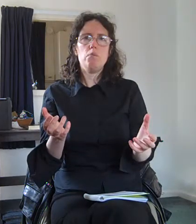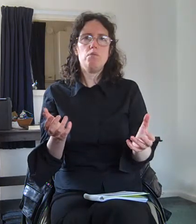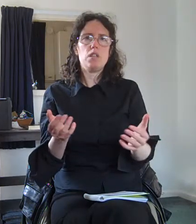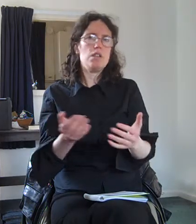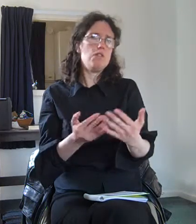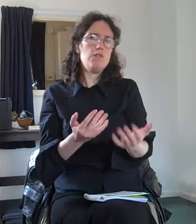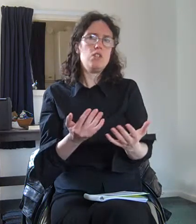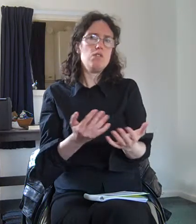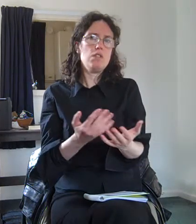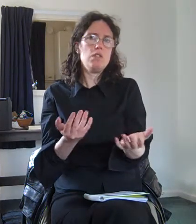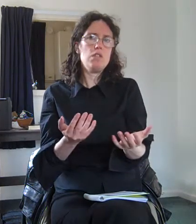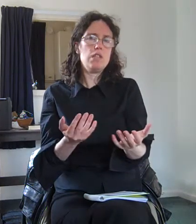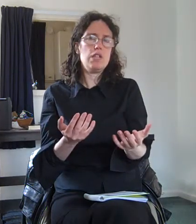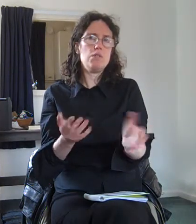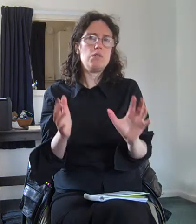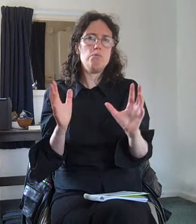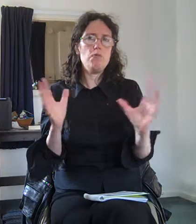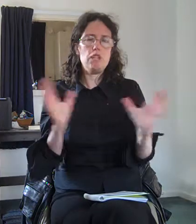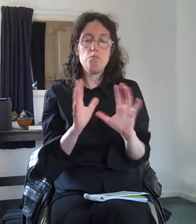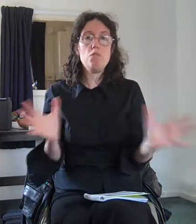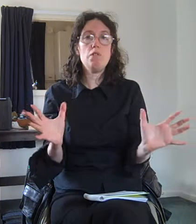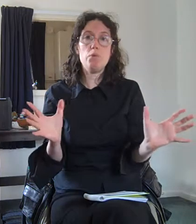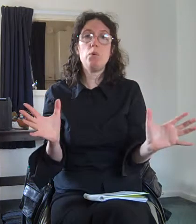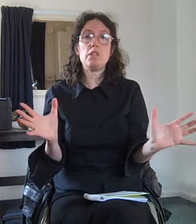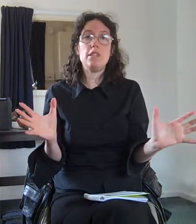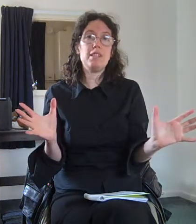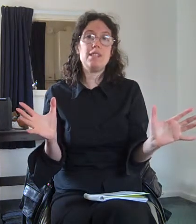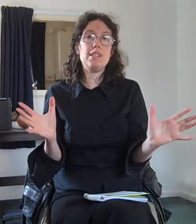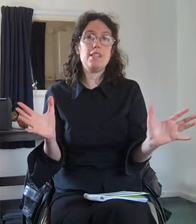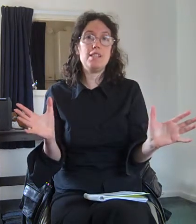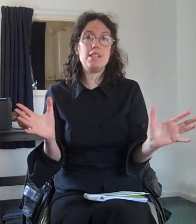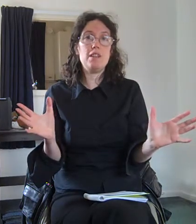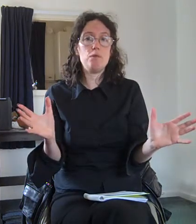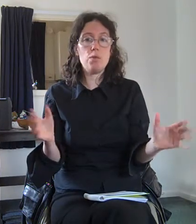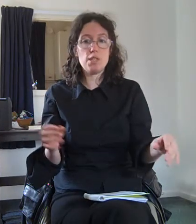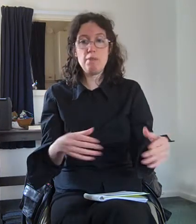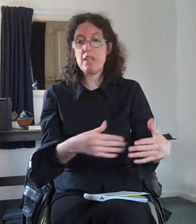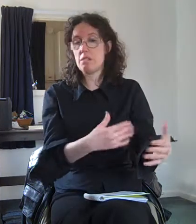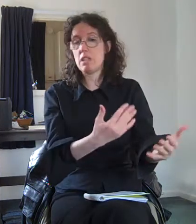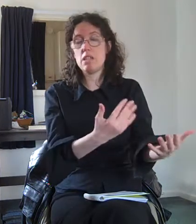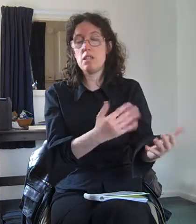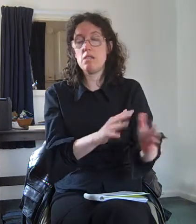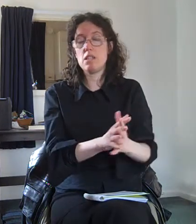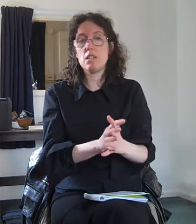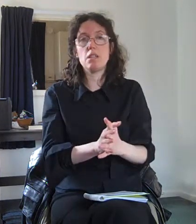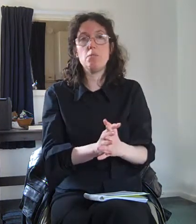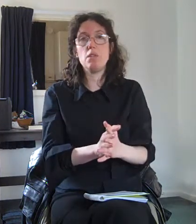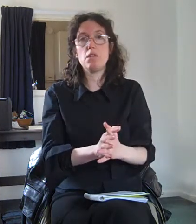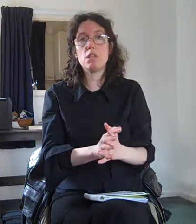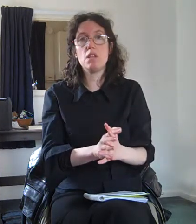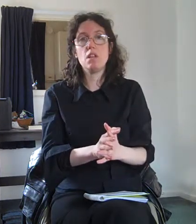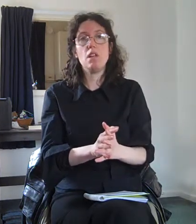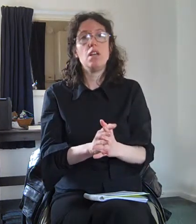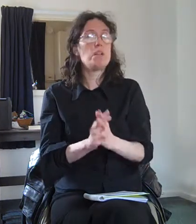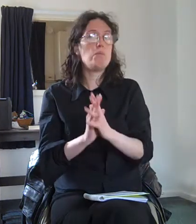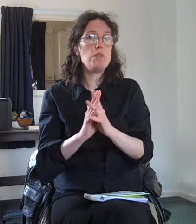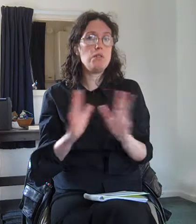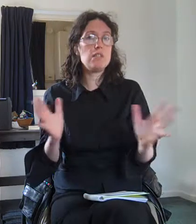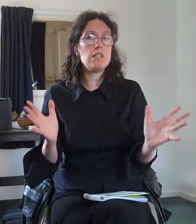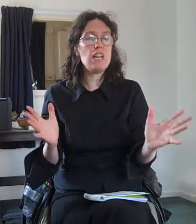close visual acuity was is more important than it than it ever was i mean little kids are using the computer computer is a